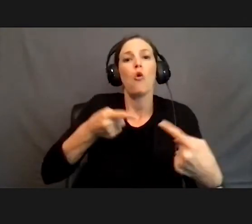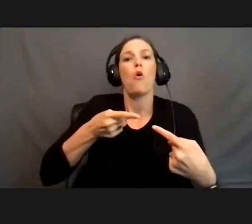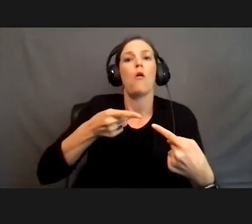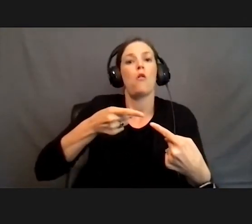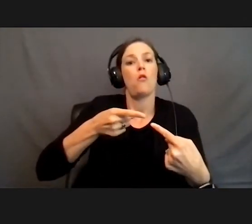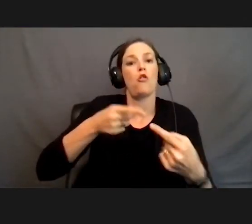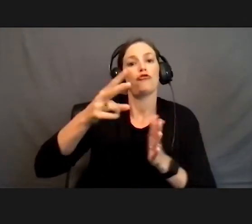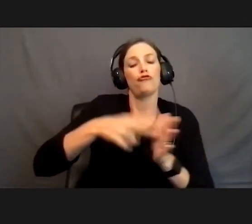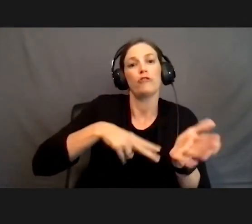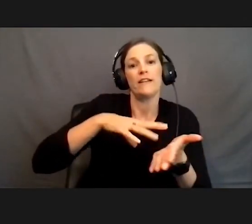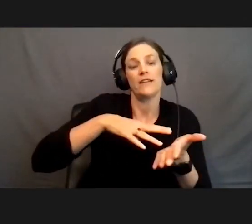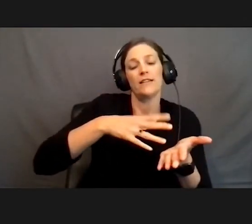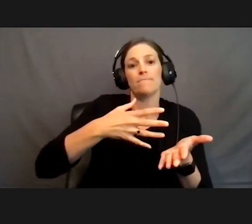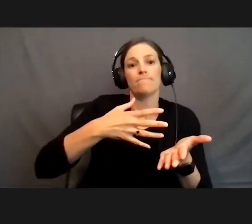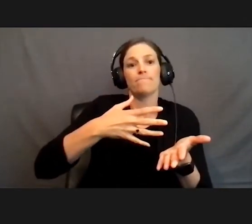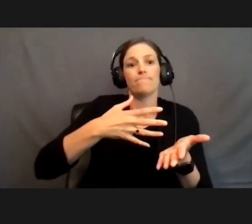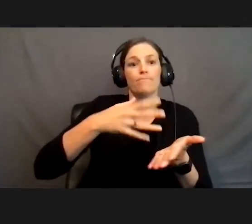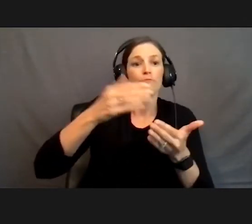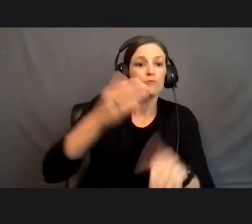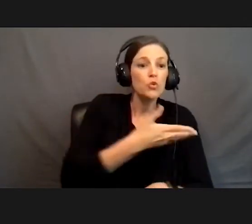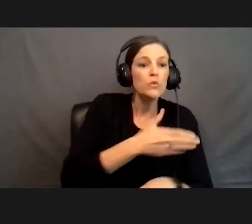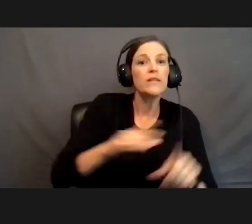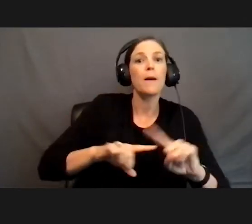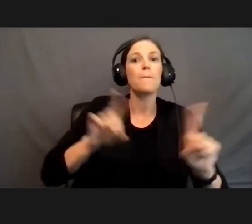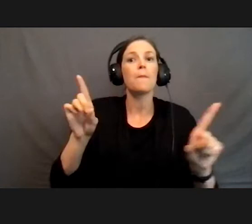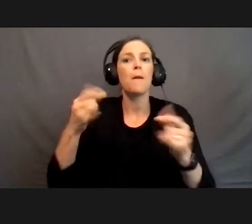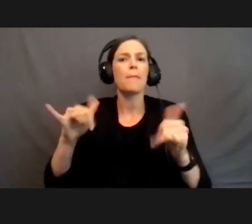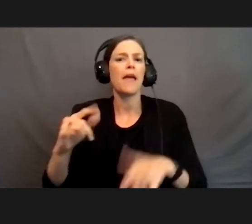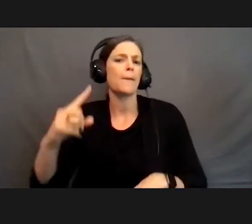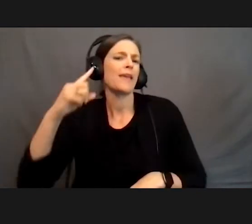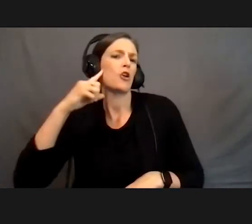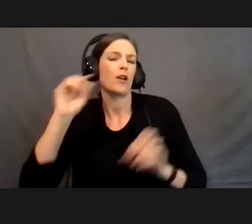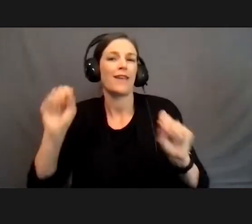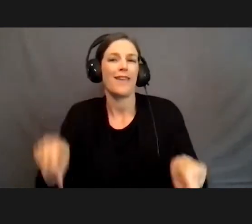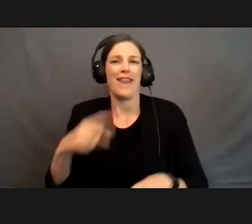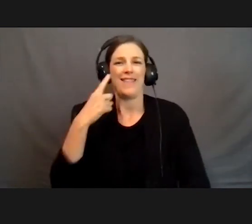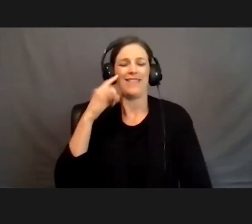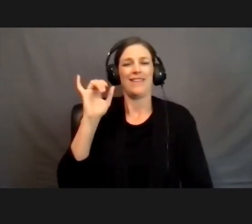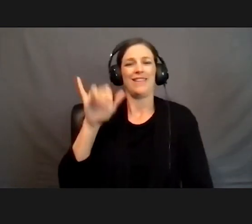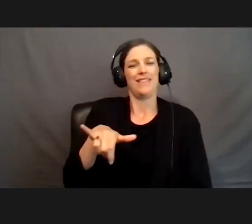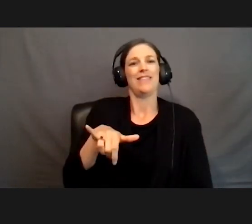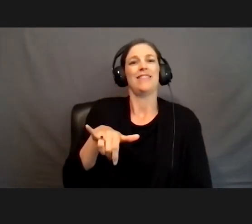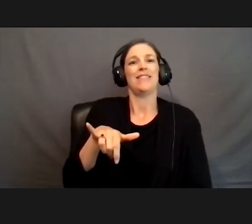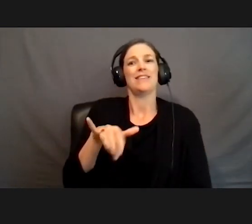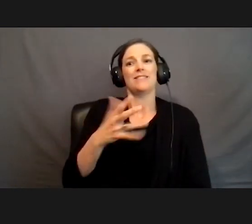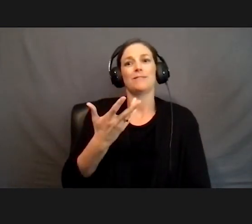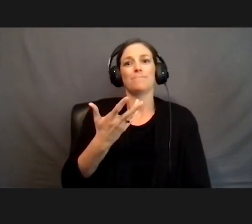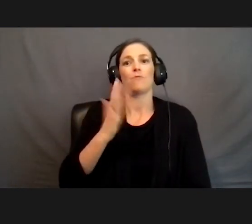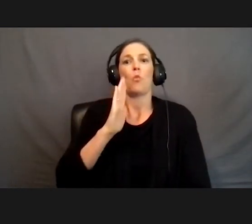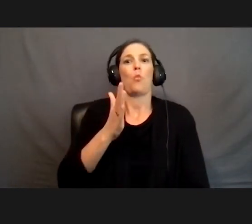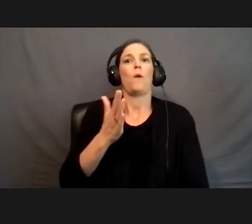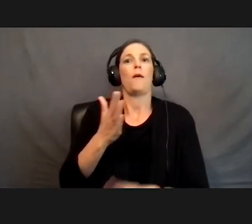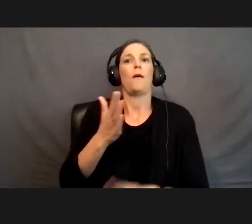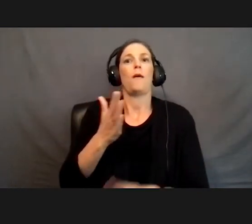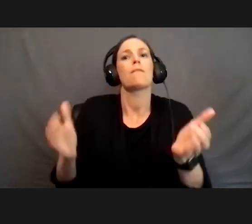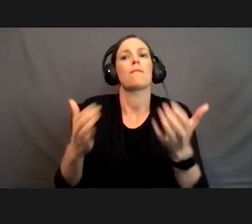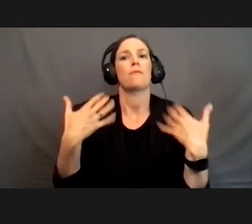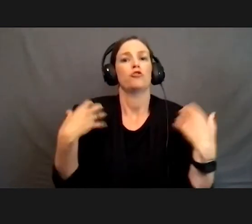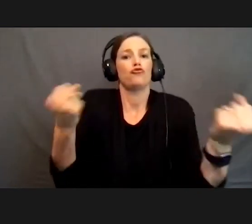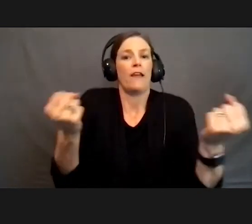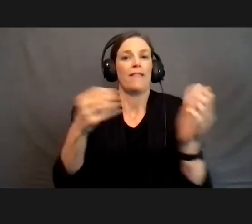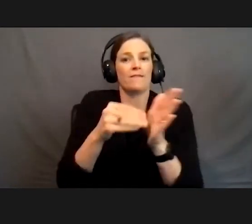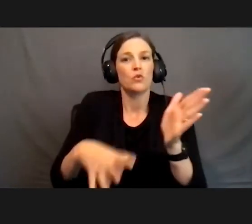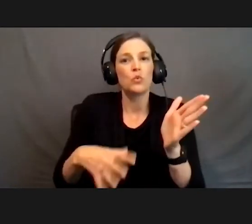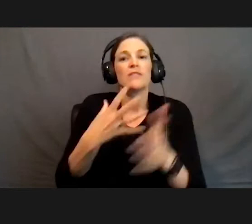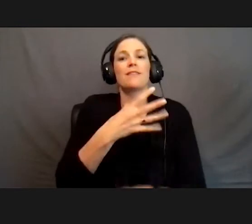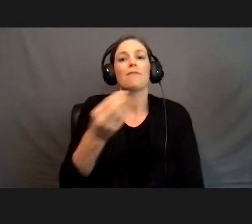but they can play by ear. And I think that this QEP topic would foster the strengths of our students. Also, it's aligned with